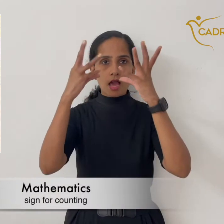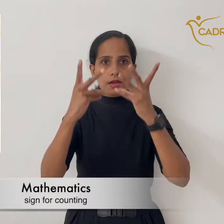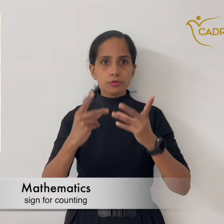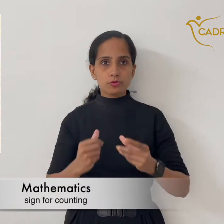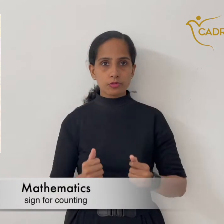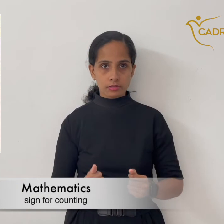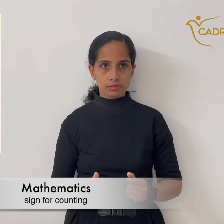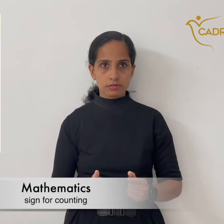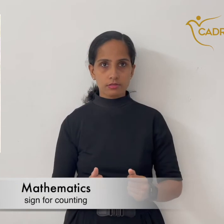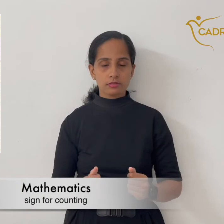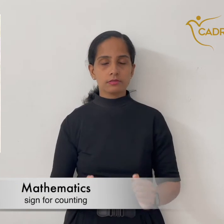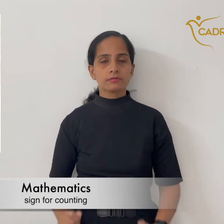Mathematics